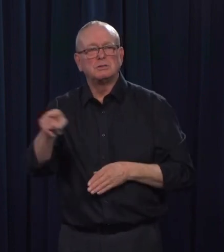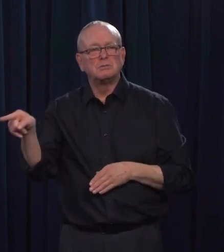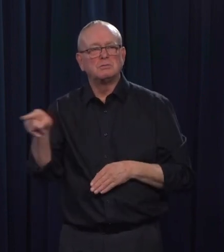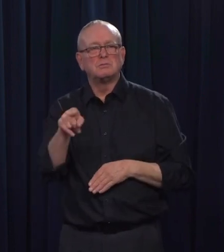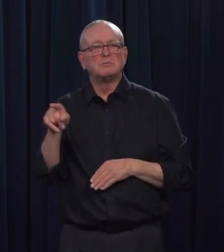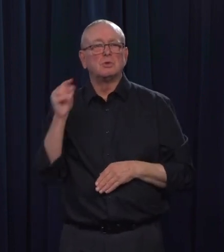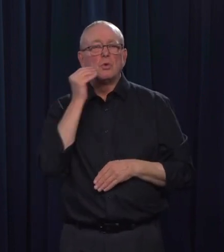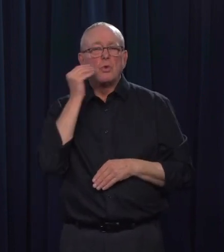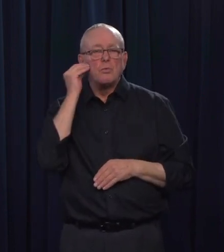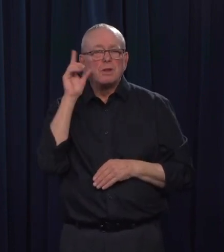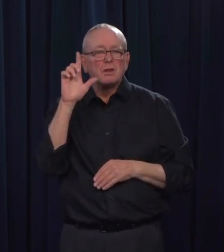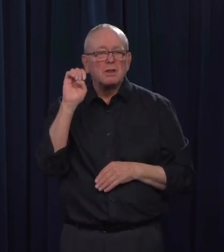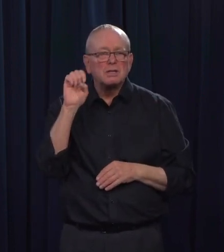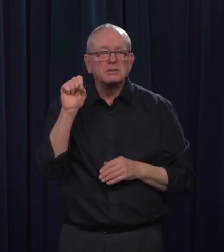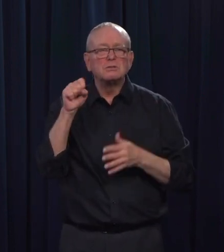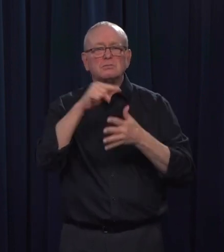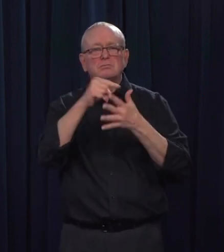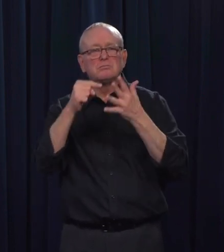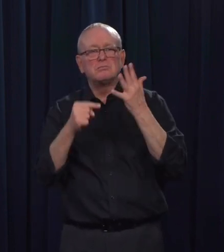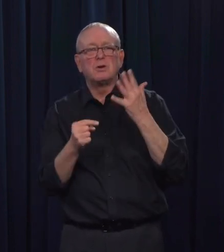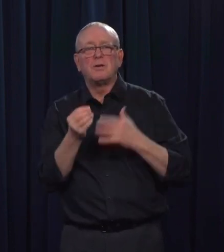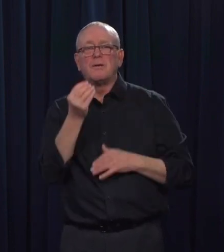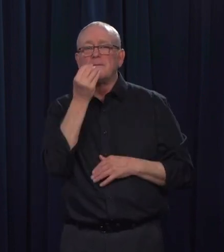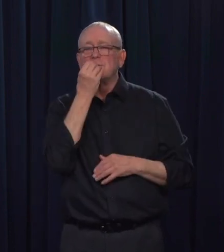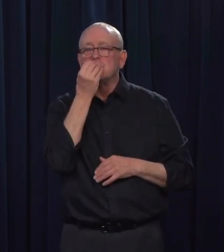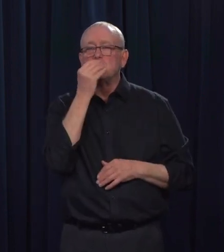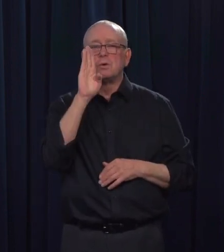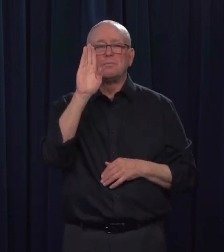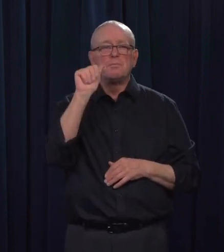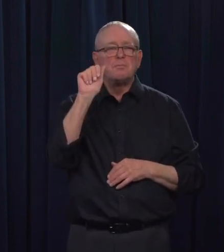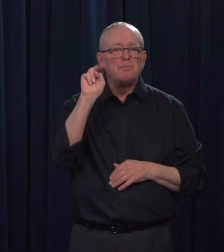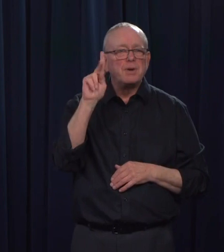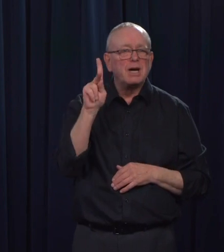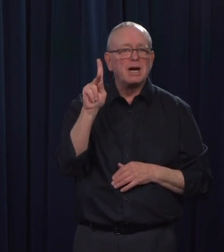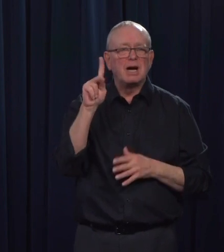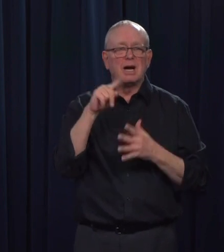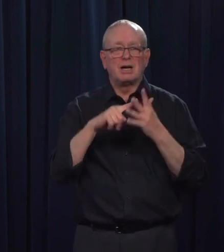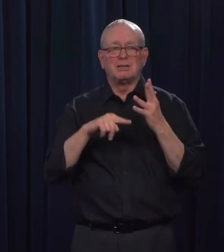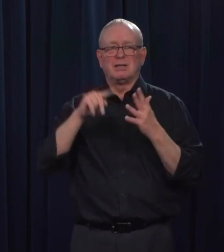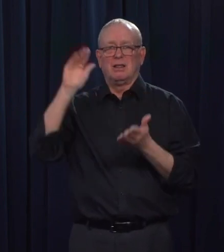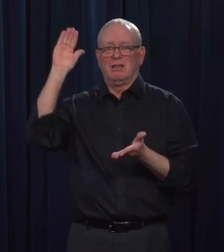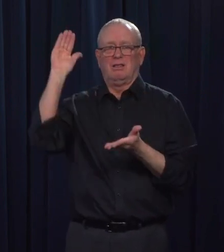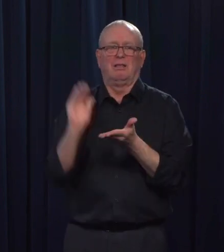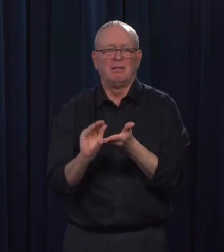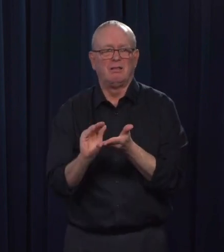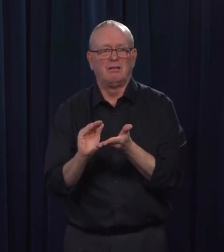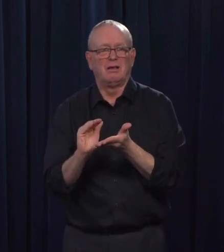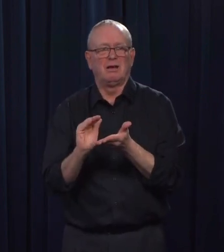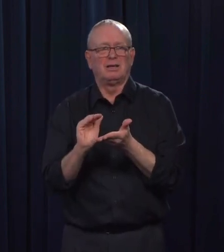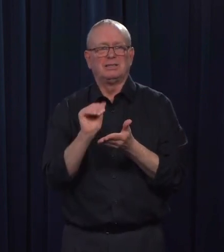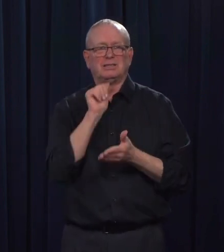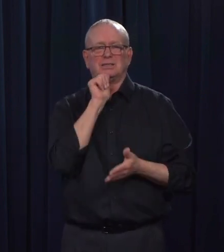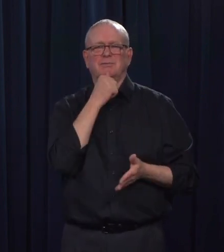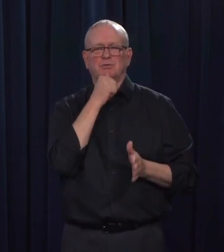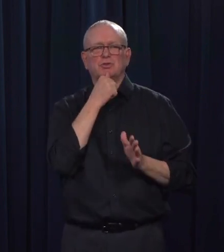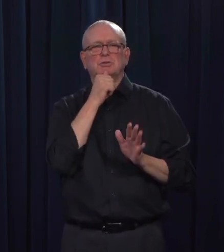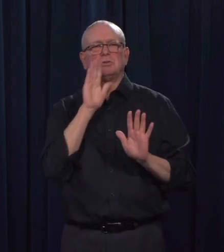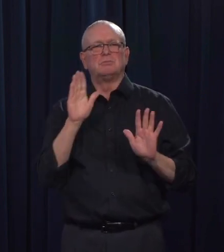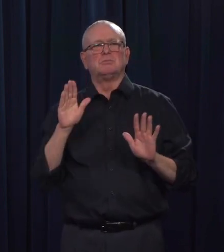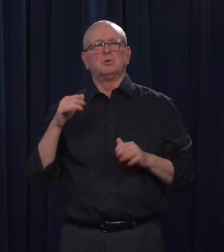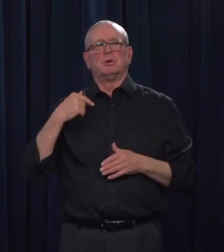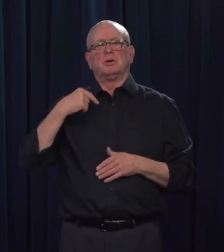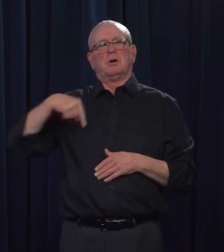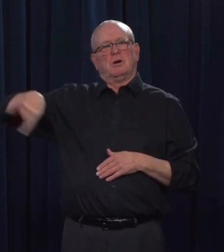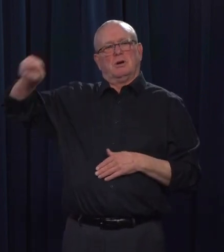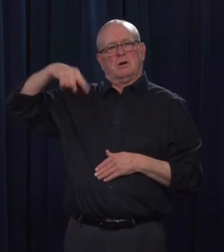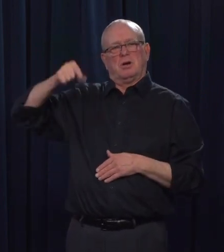seen donations drop due to the economic impact of this current pandemic. Our government is working closely with food banks across the